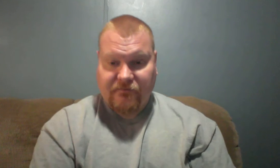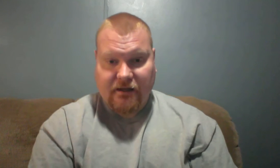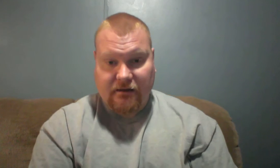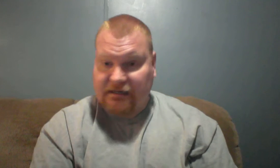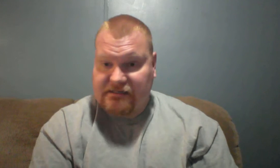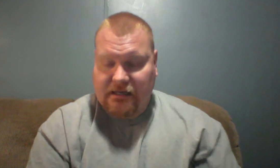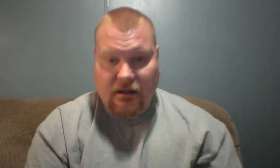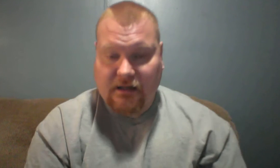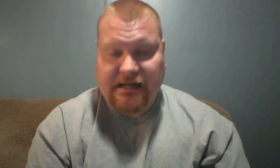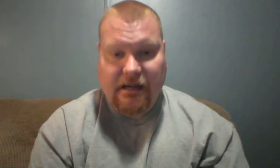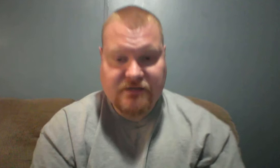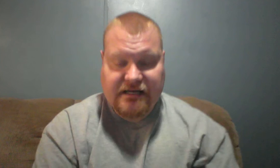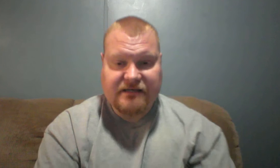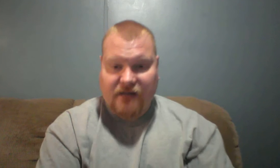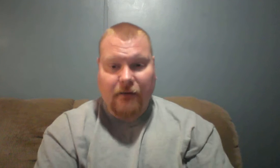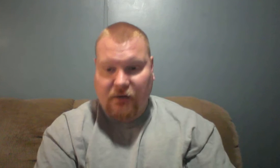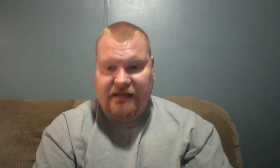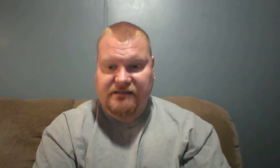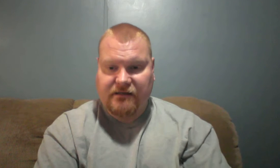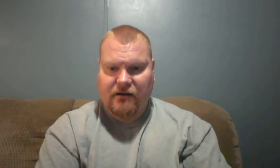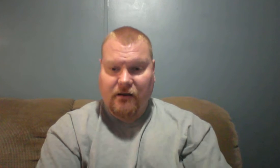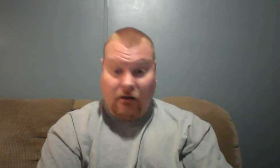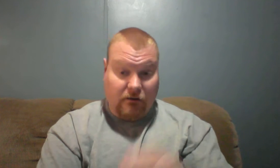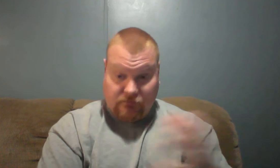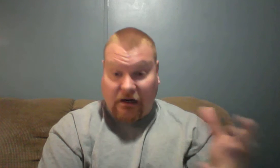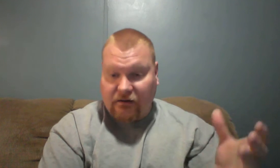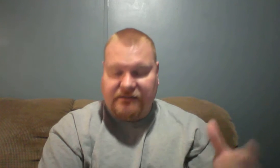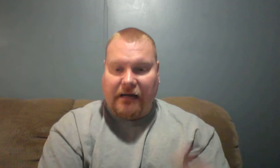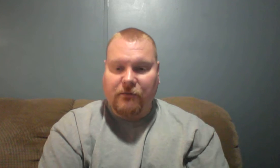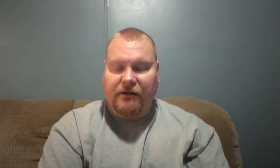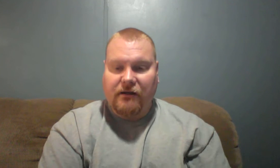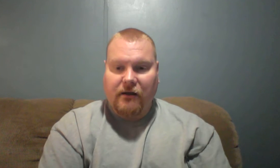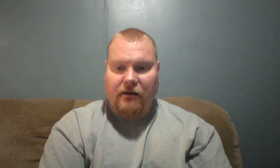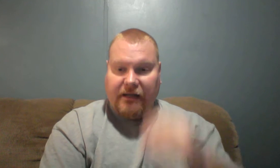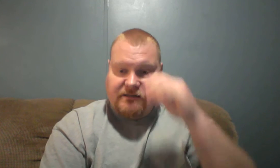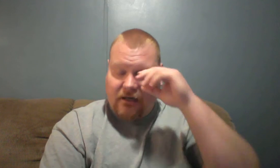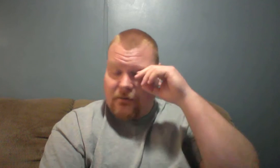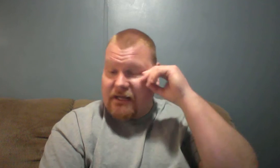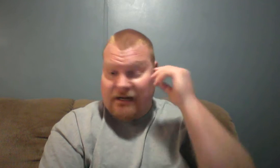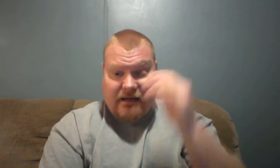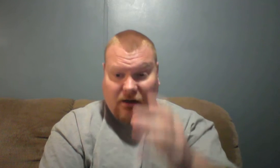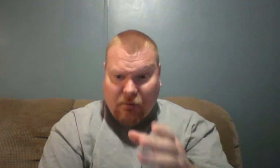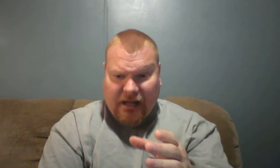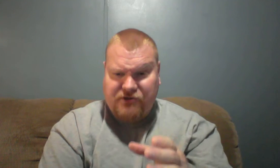Like I said, a lot of times, it is not pleasant. All the time, really. not pleasant. And it ain't no pleasure